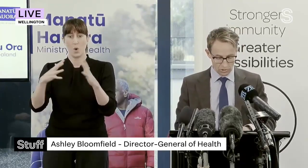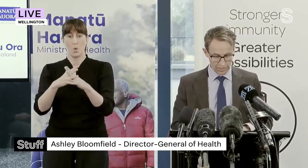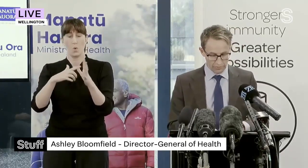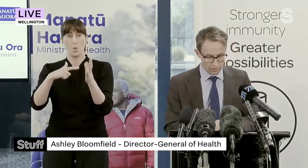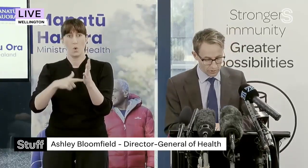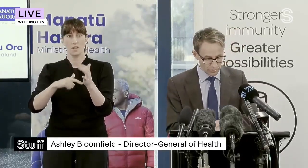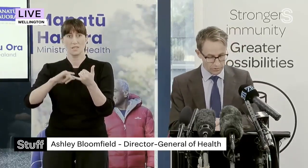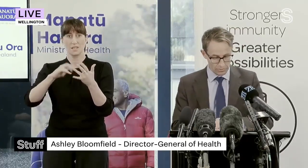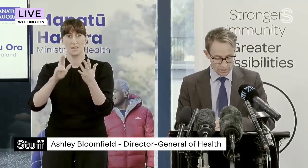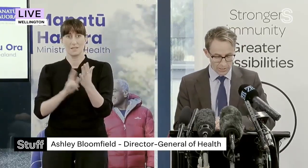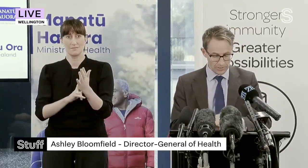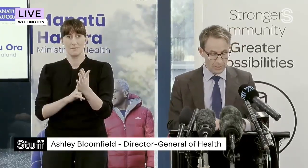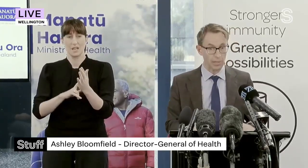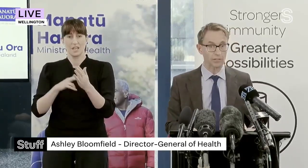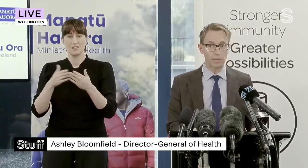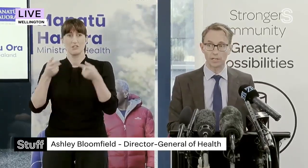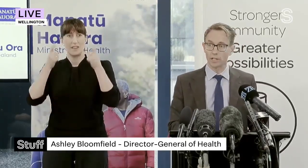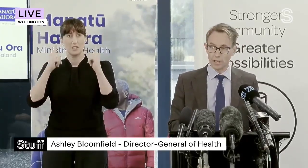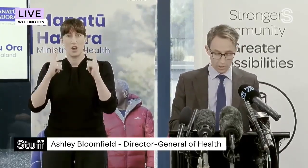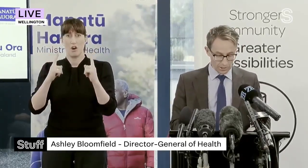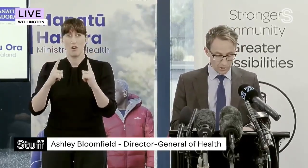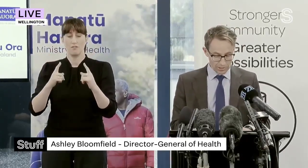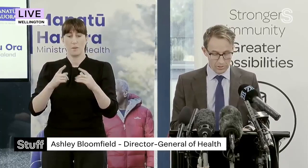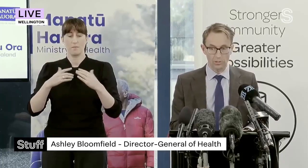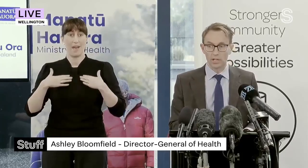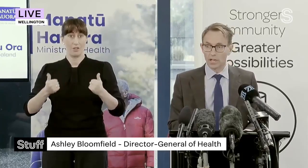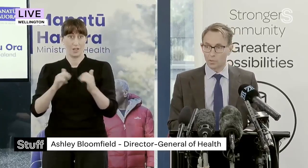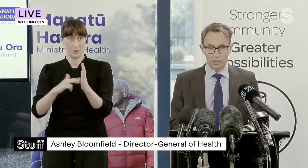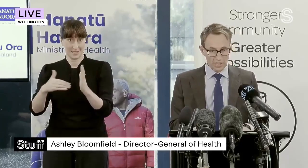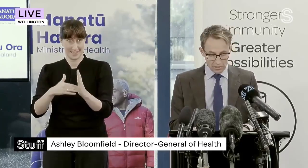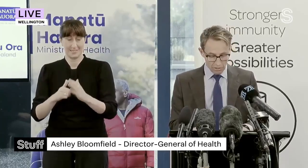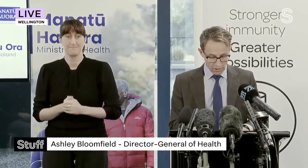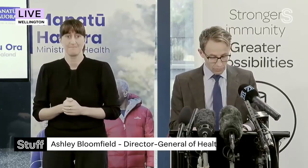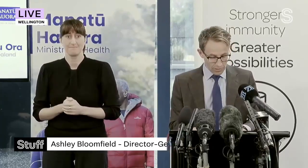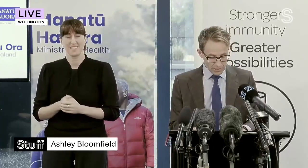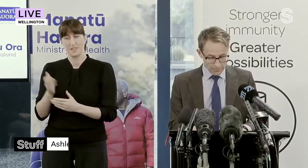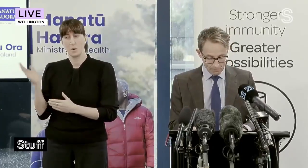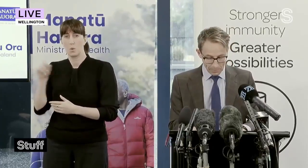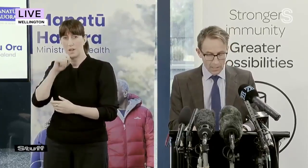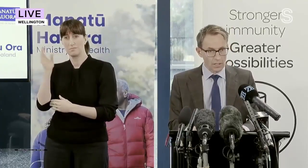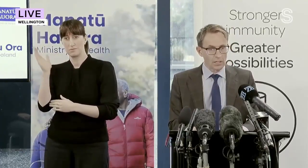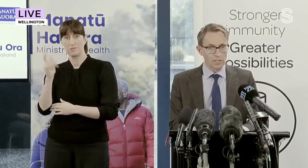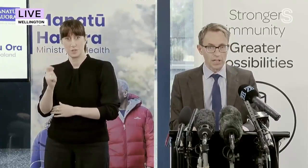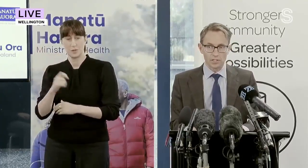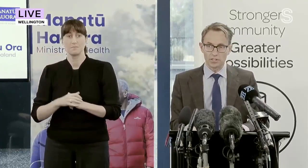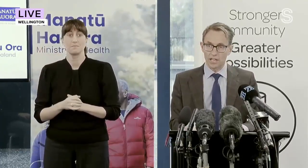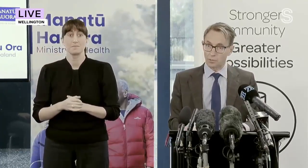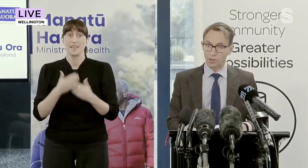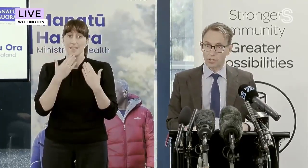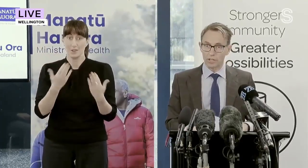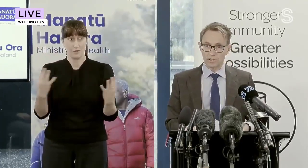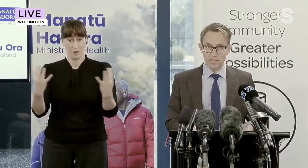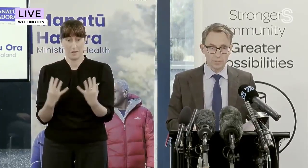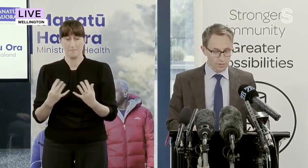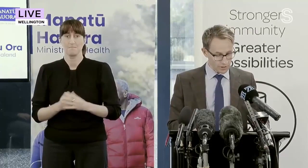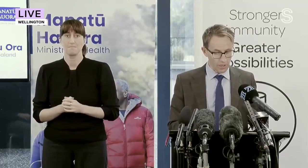shortly after I've gone through some slides as part of my opening comments. So welcome again, thank you for being here. Today, just starting